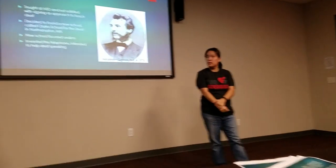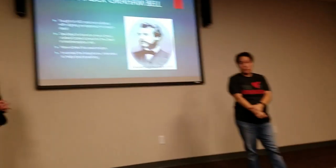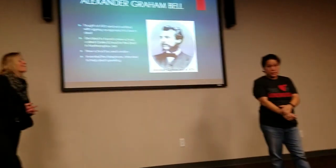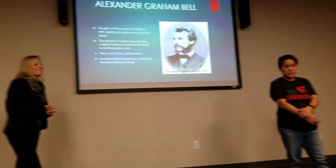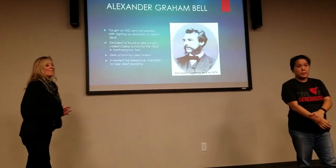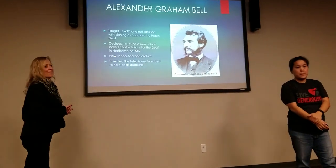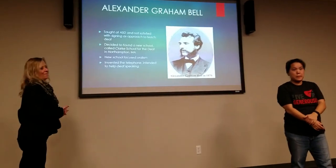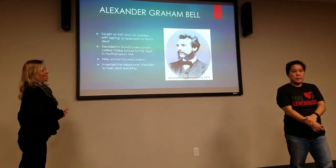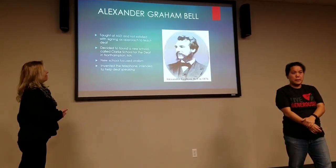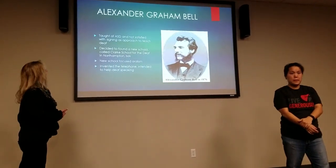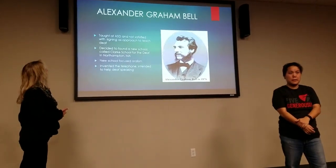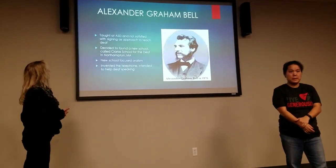of the telephone.